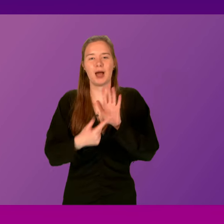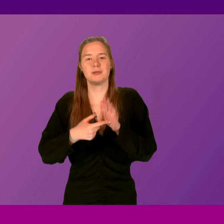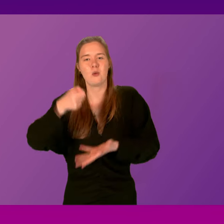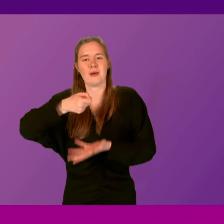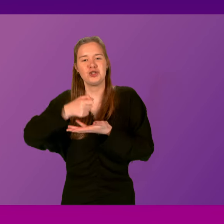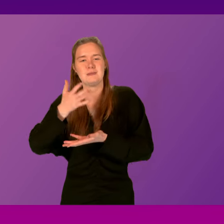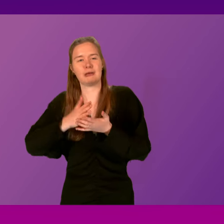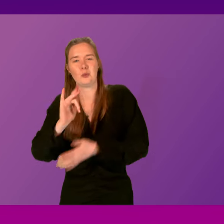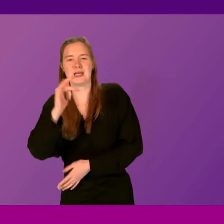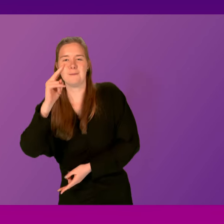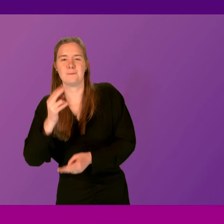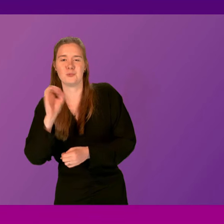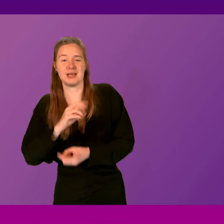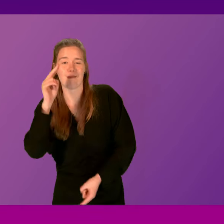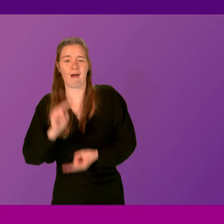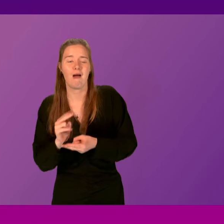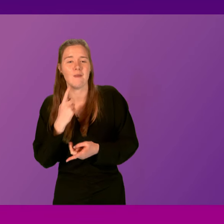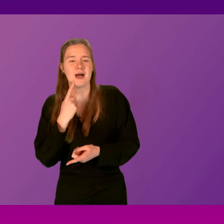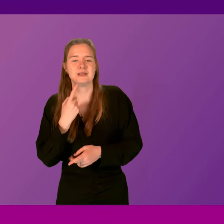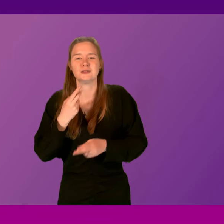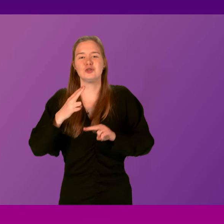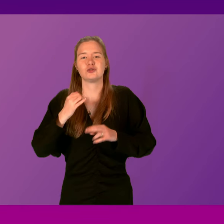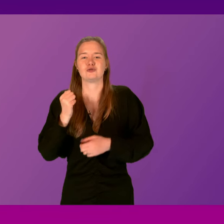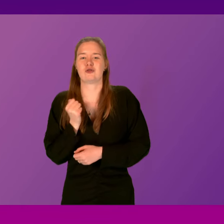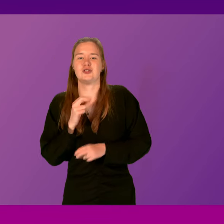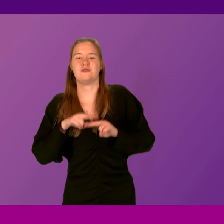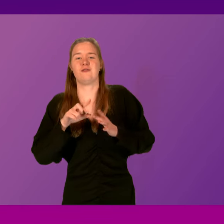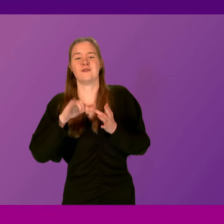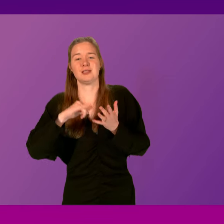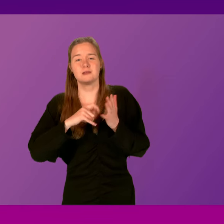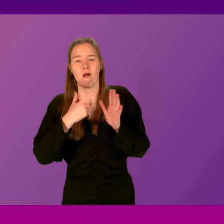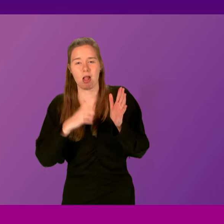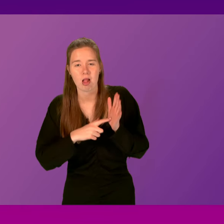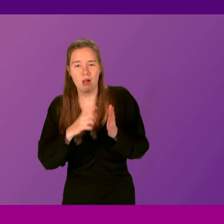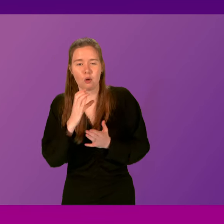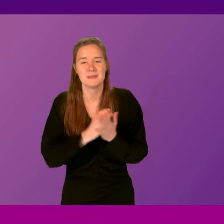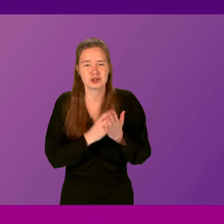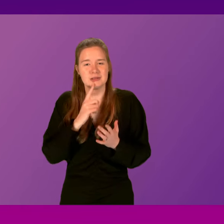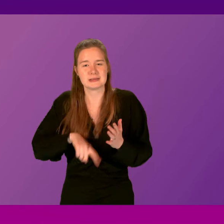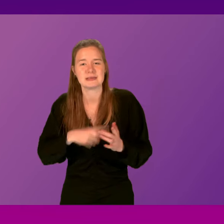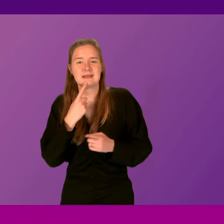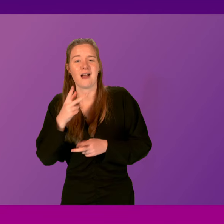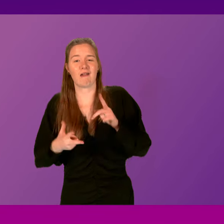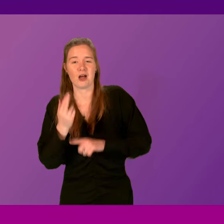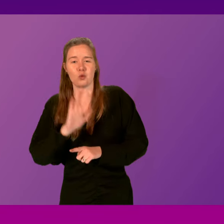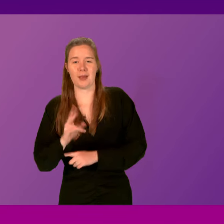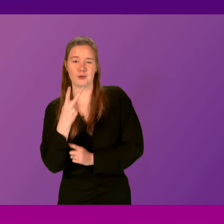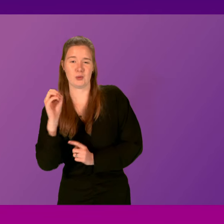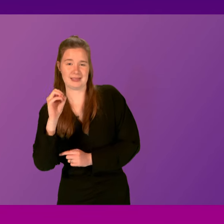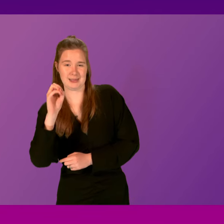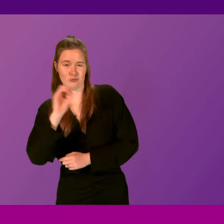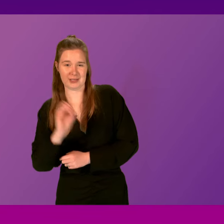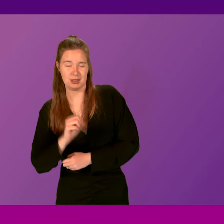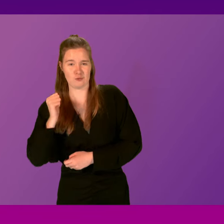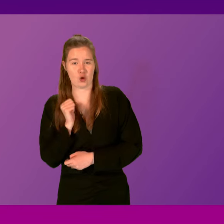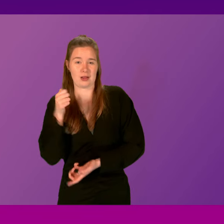per cent over the next five years, but the Scottish Fiscal Commission, in evidence to the Finance Committee, has made it clear that that cut will be 20 per cent to Scotland's